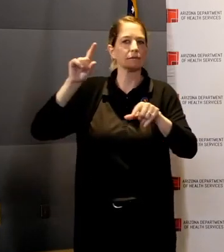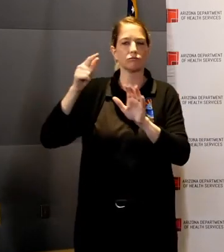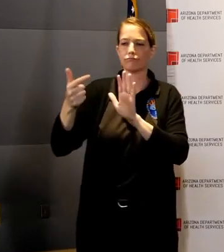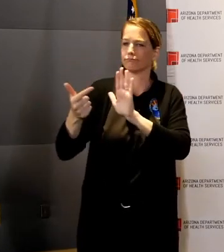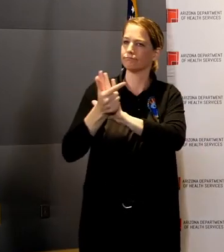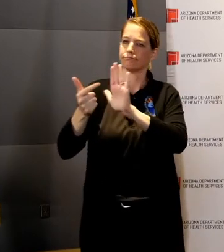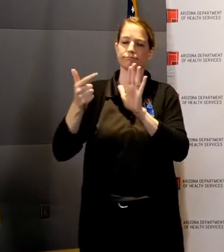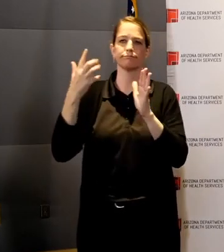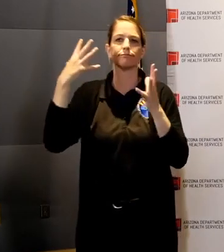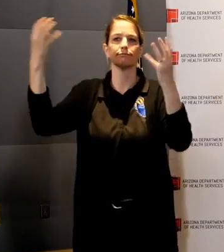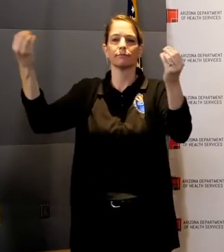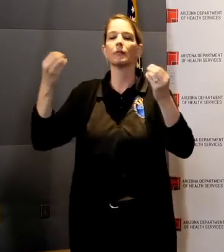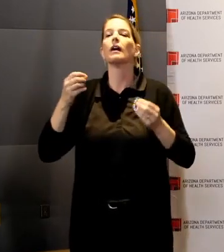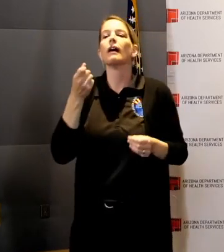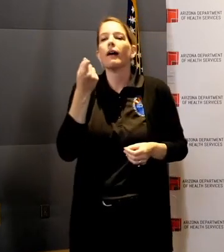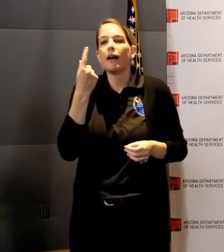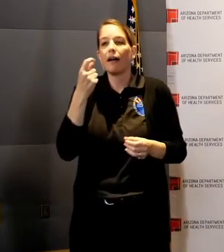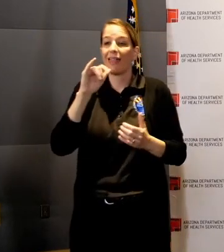administrative step.